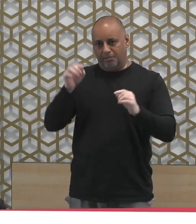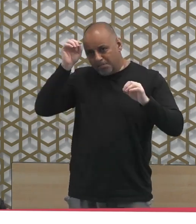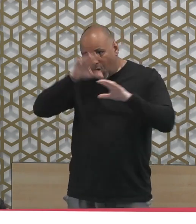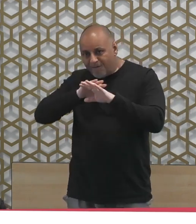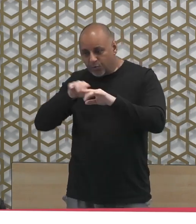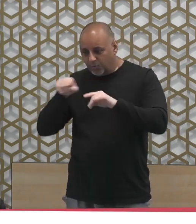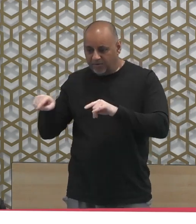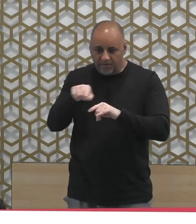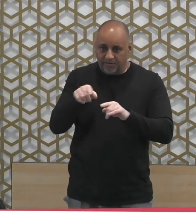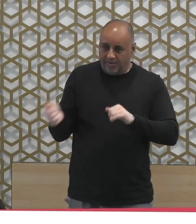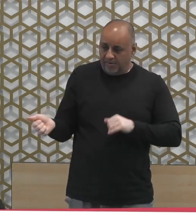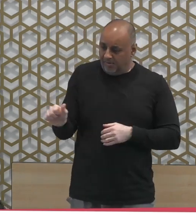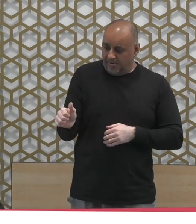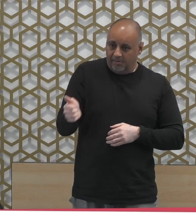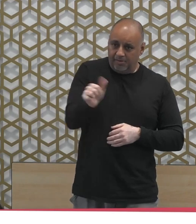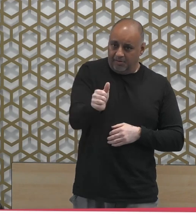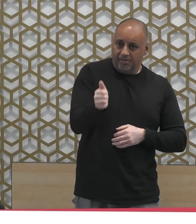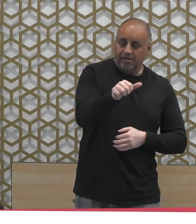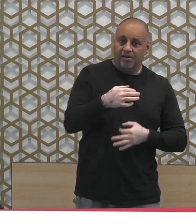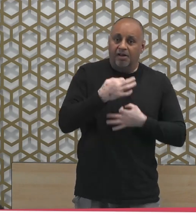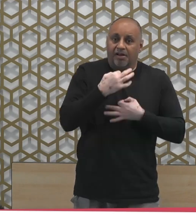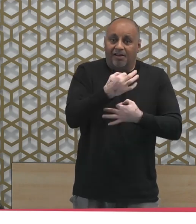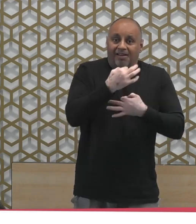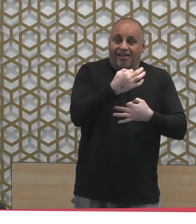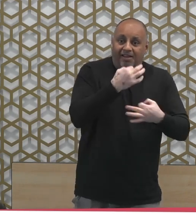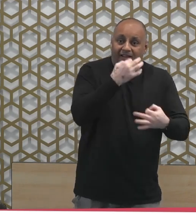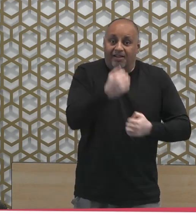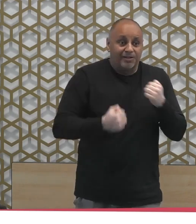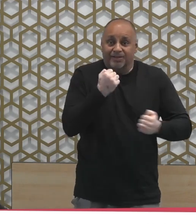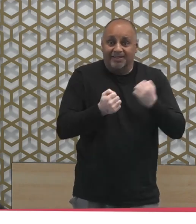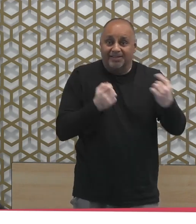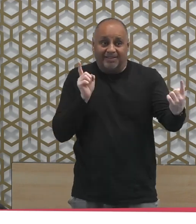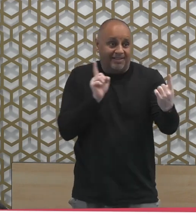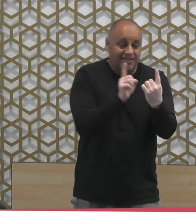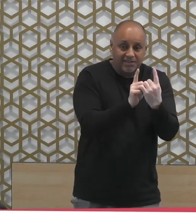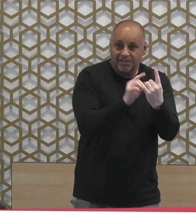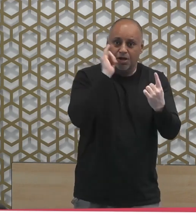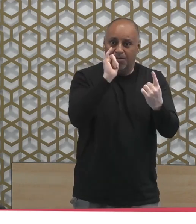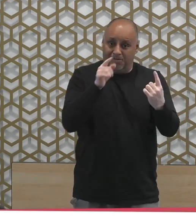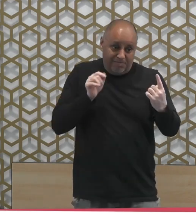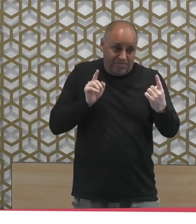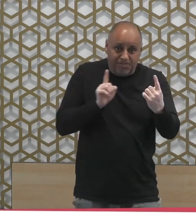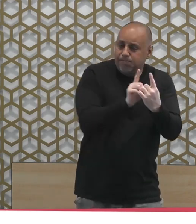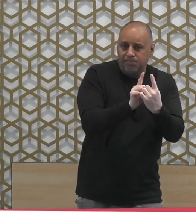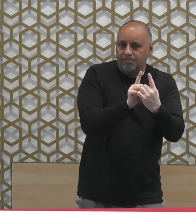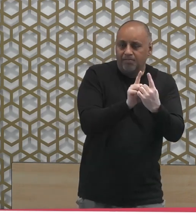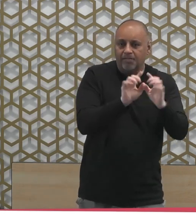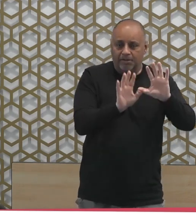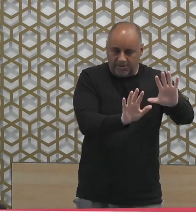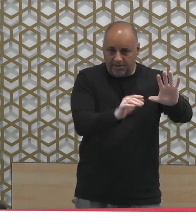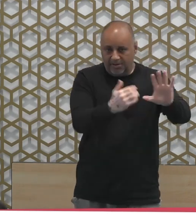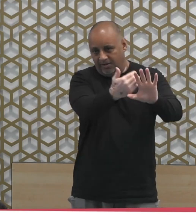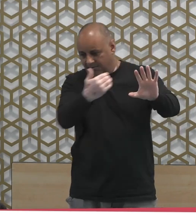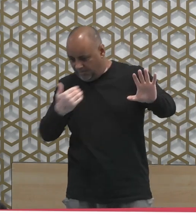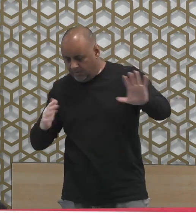here the Prophet sallallahu is explaining that in times of fitan the person who is as understood from the hadith who is not